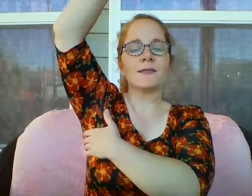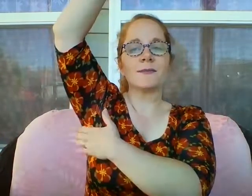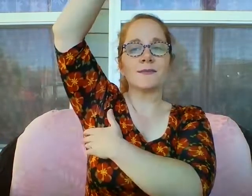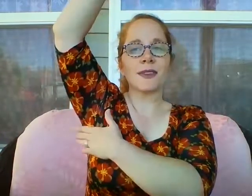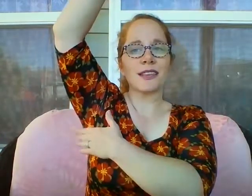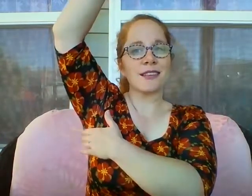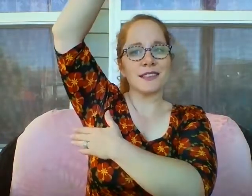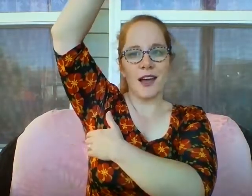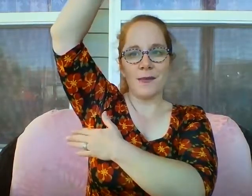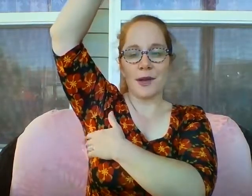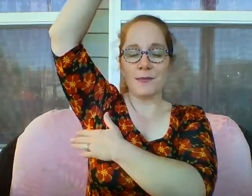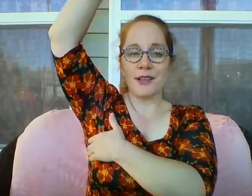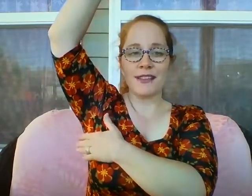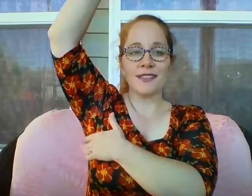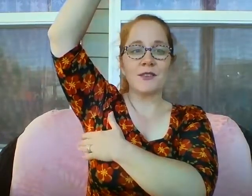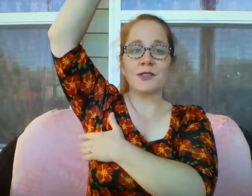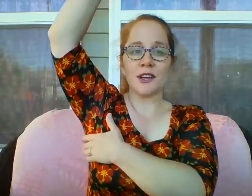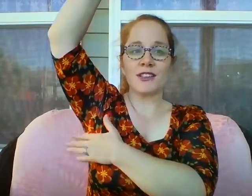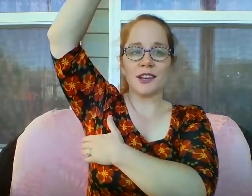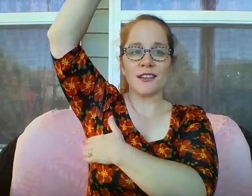It is not my place to judge others.